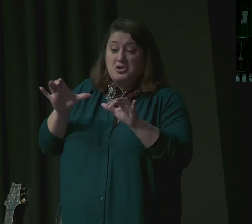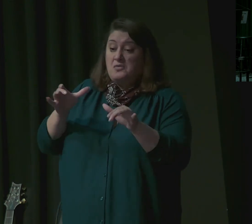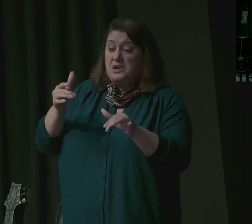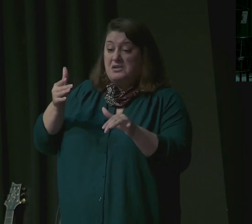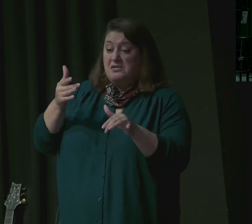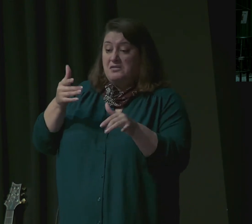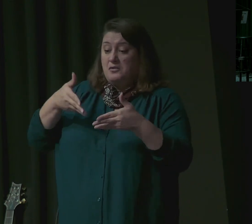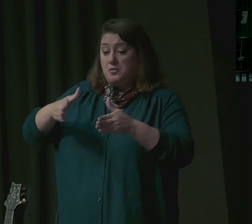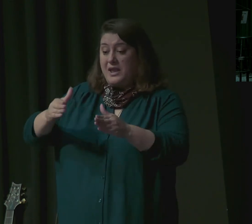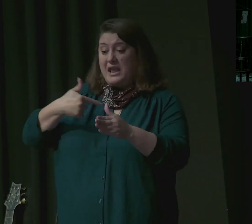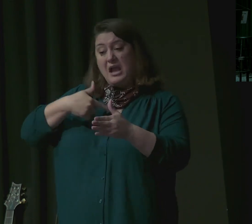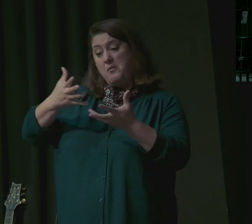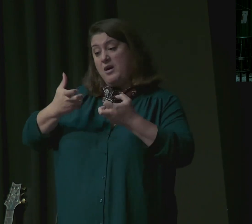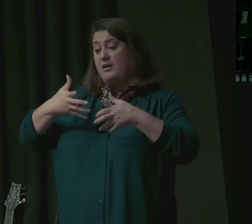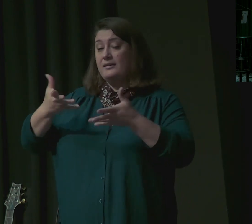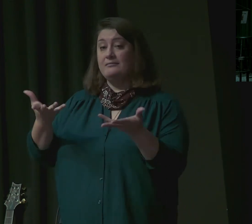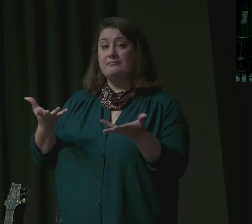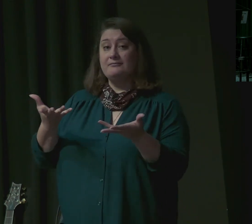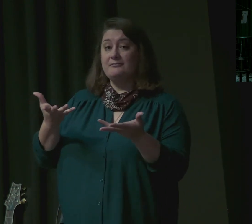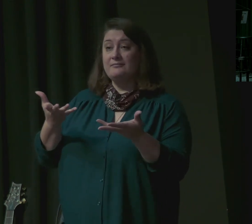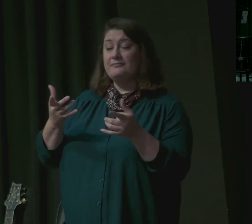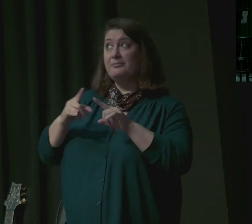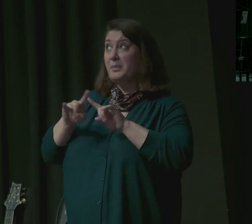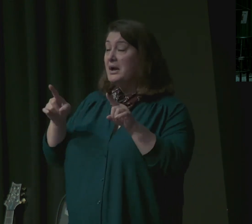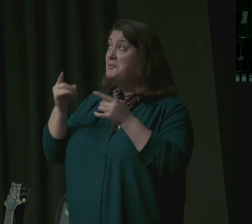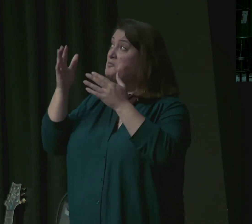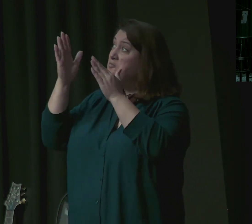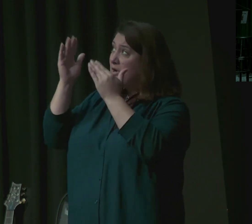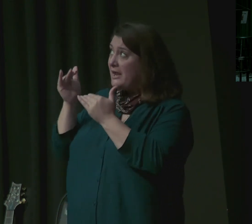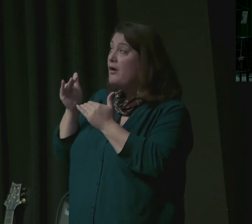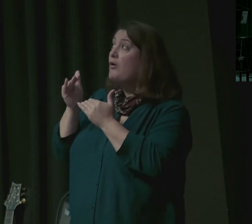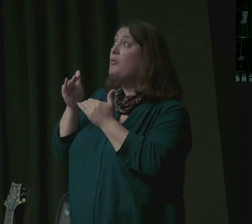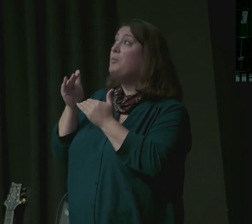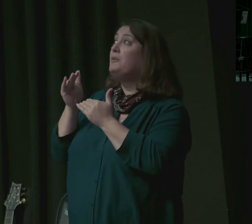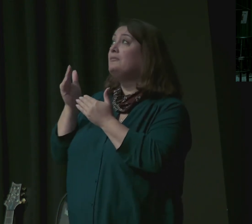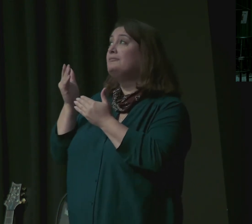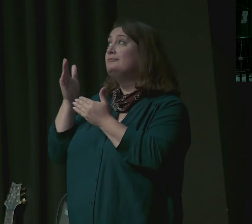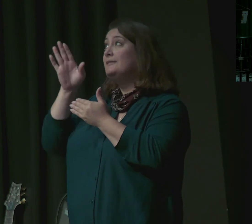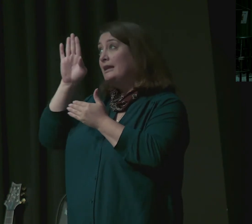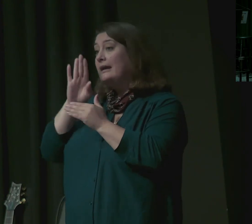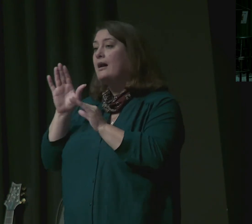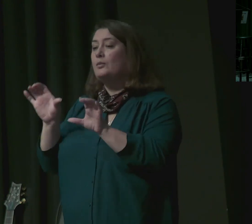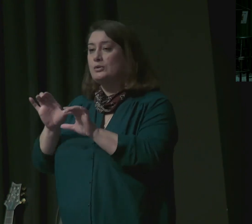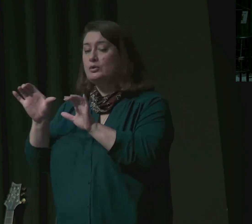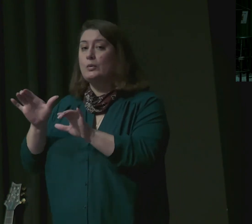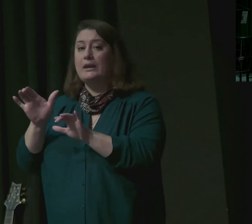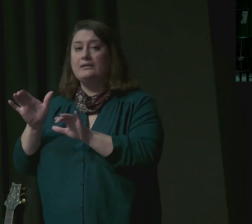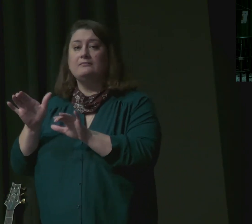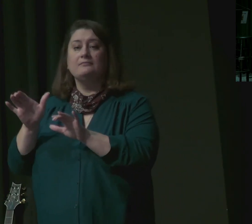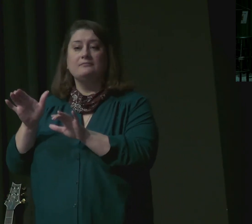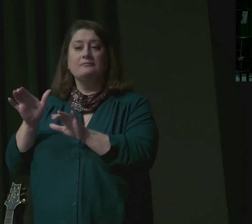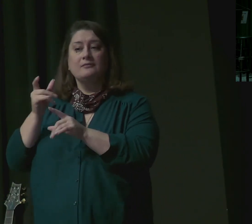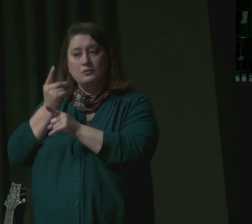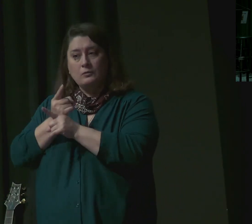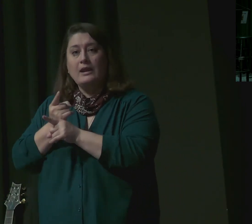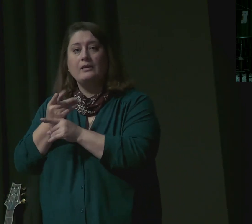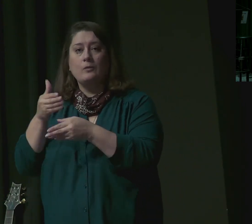And so will we hope in God's mercy while being ready to submit. We know the end of this story, right?